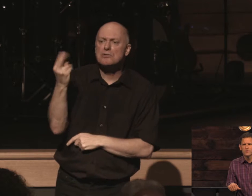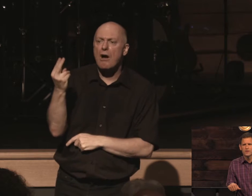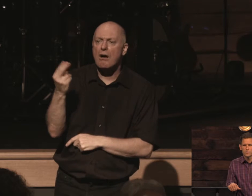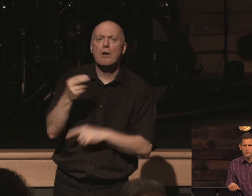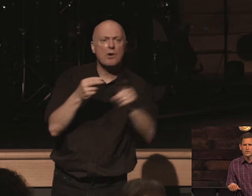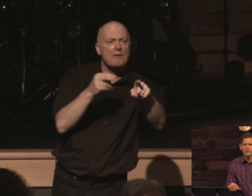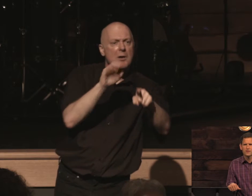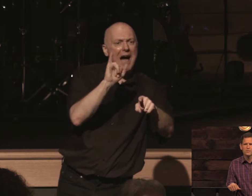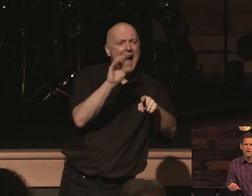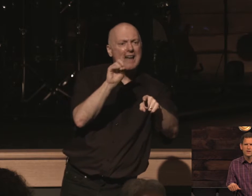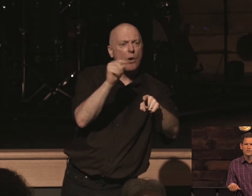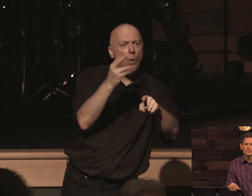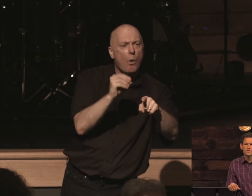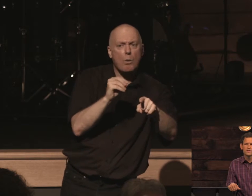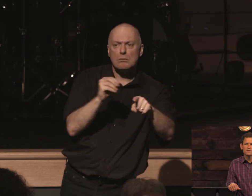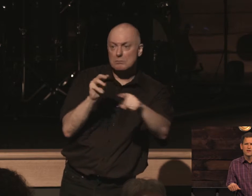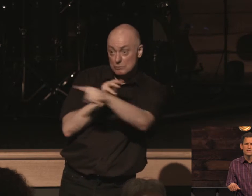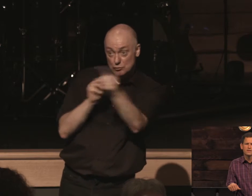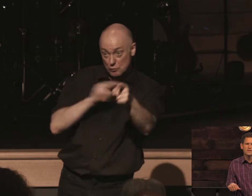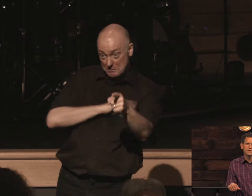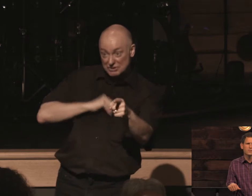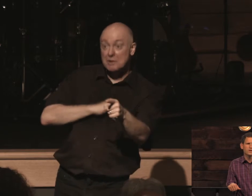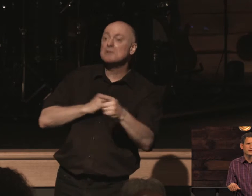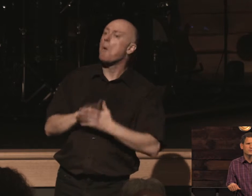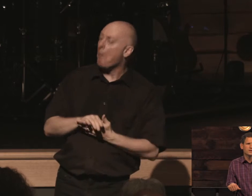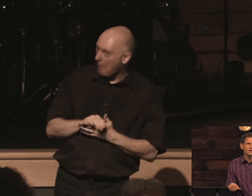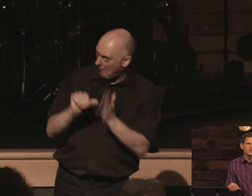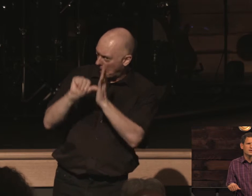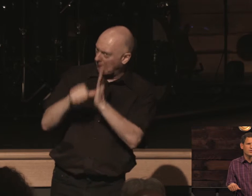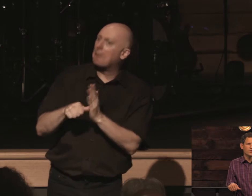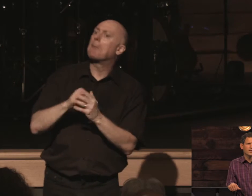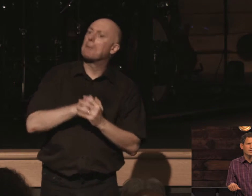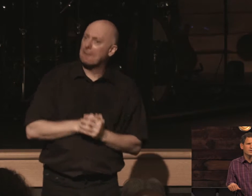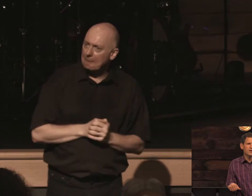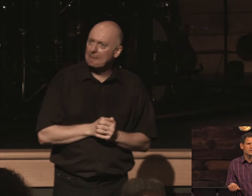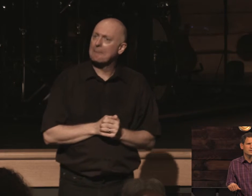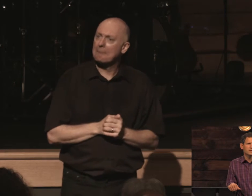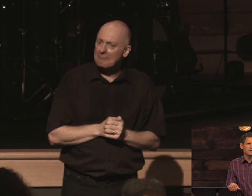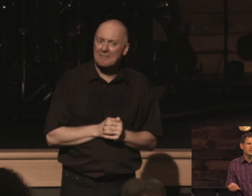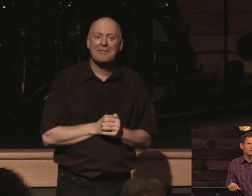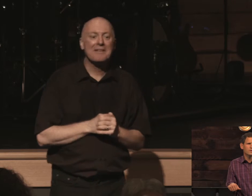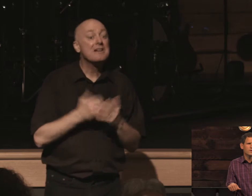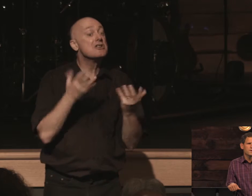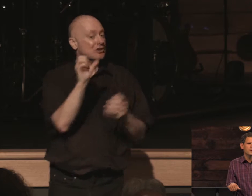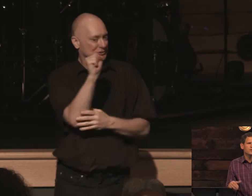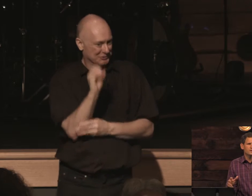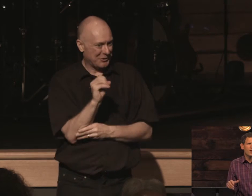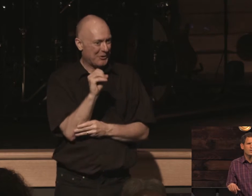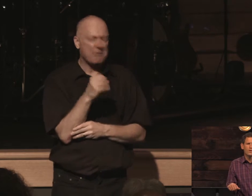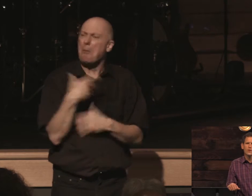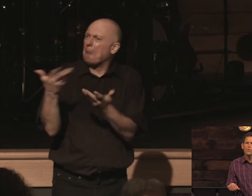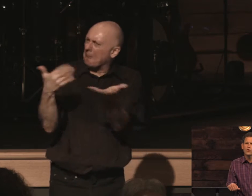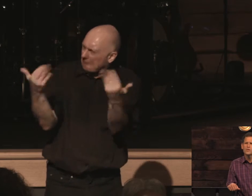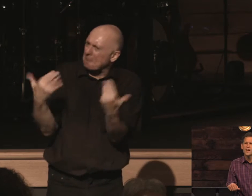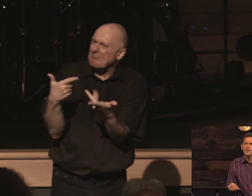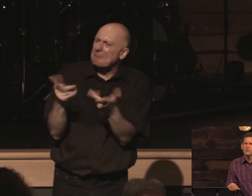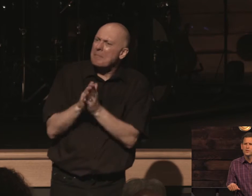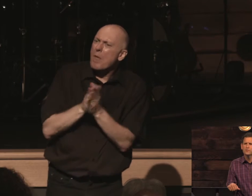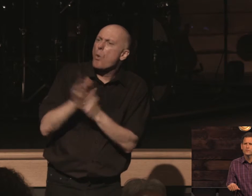you're missionaries huh wow wow that's impressive and one light with that too and and so so let's talk about now where you get your beliefs